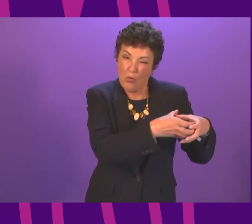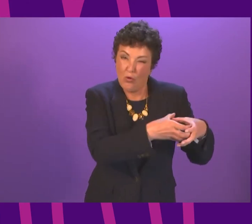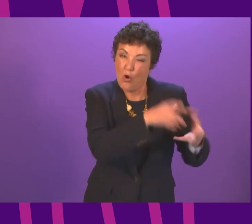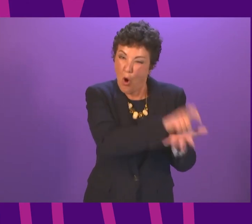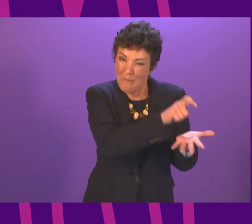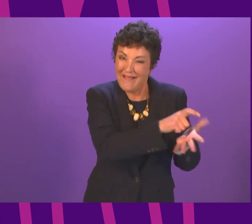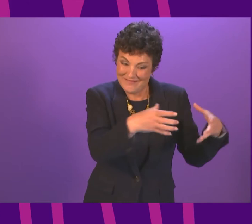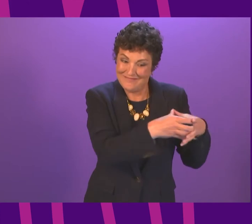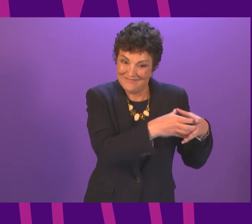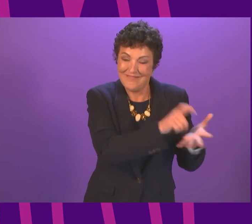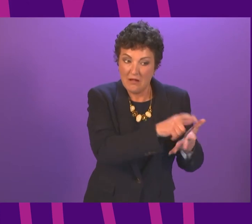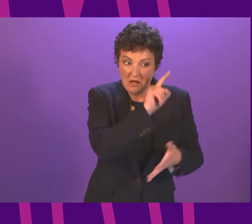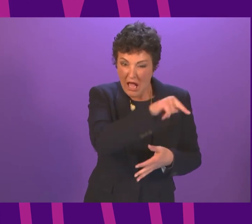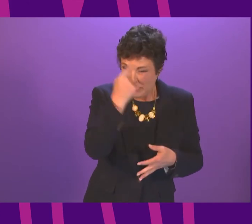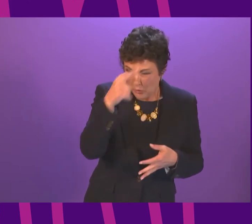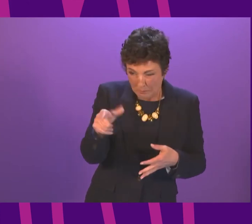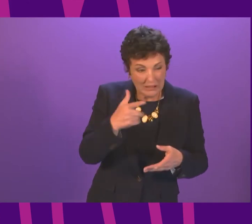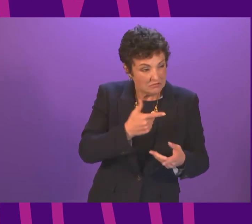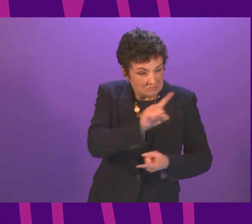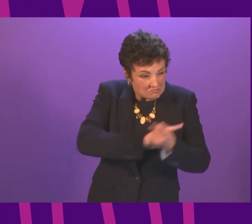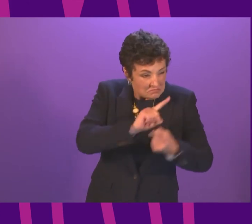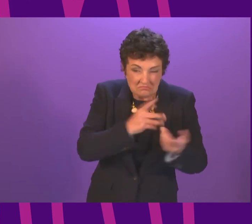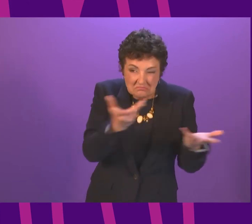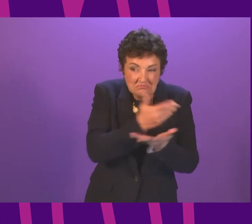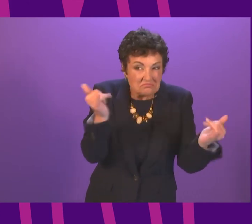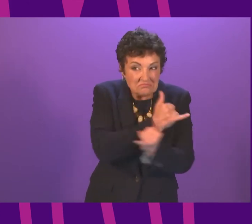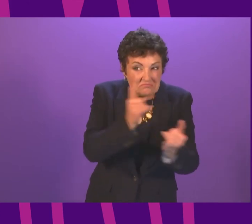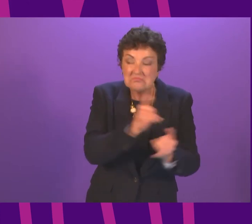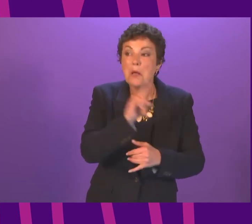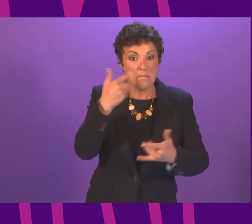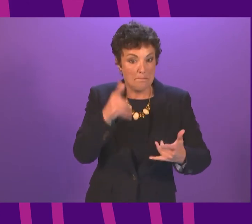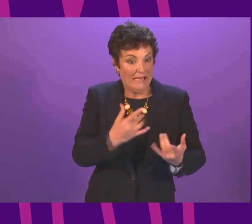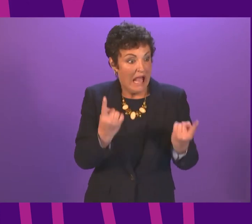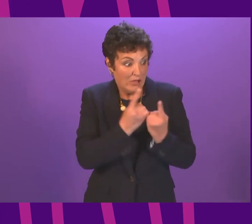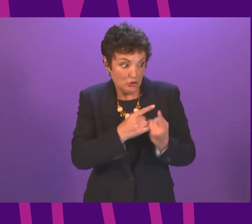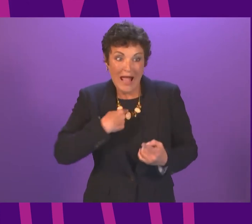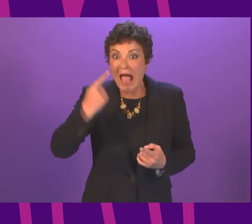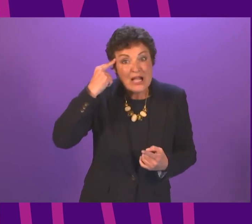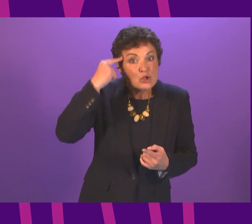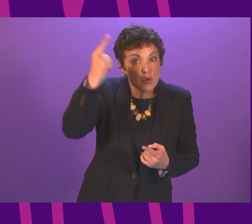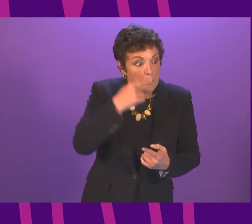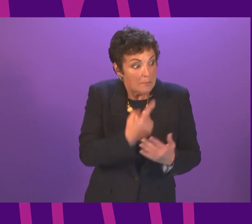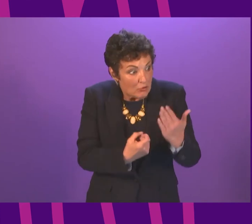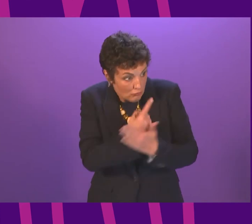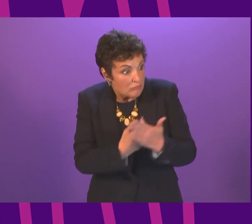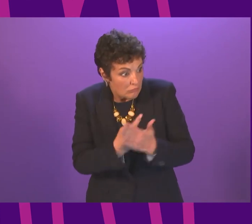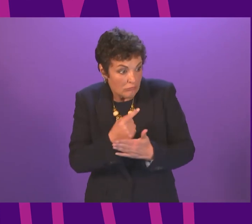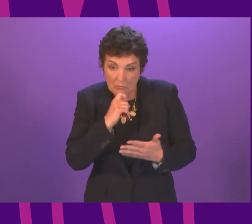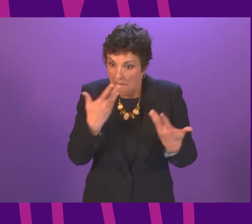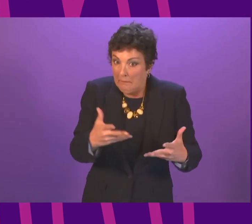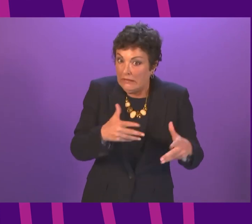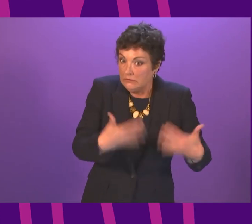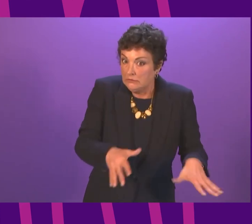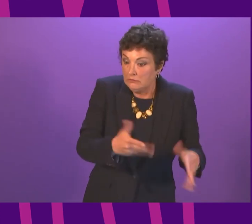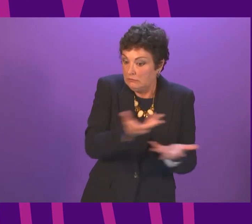and the Finance and Economy Secretary on Tuesday of this week. I am sure the issues that have been raised, I would expect and assume the issues that have been raised here today were